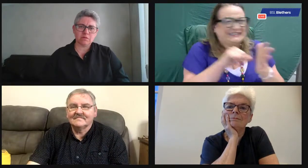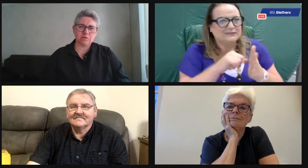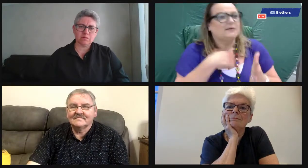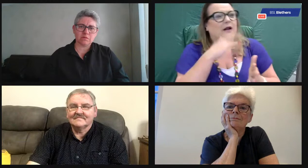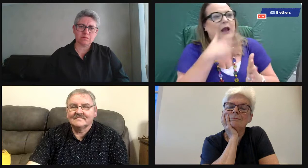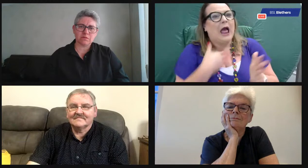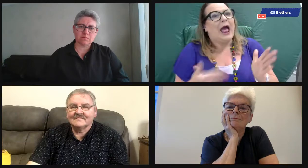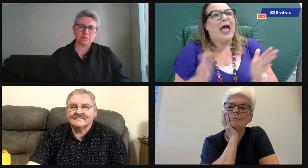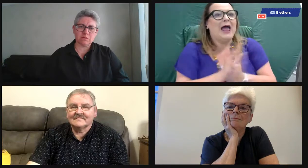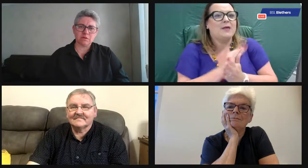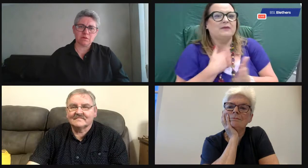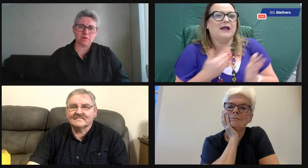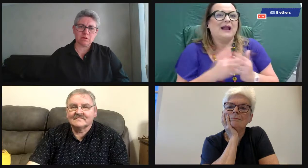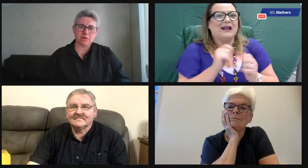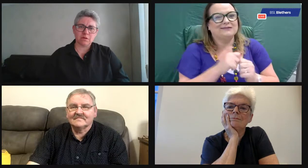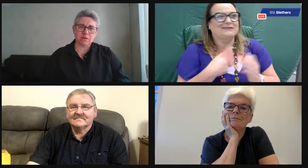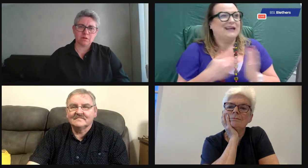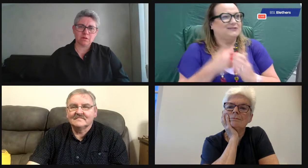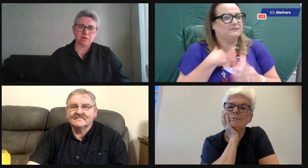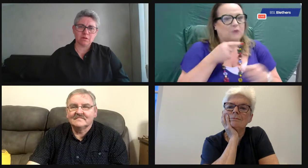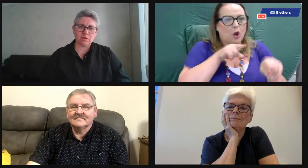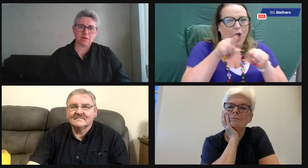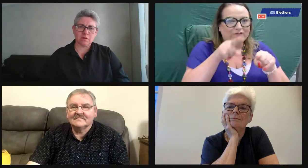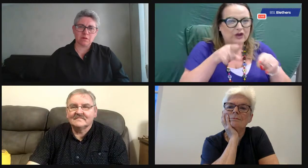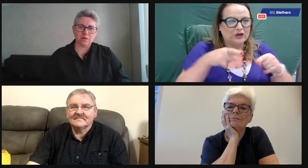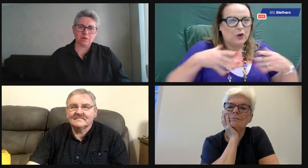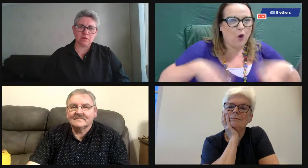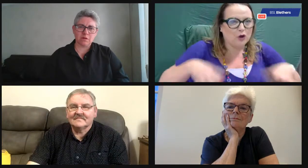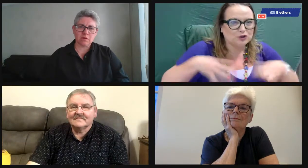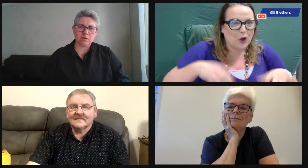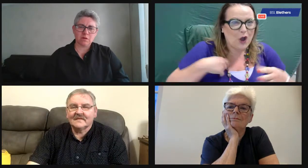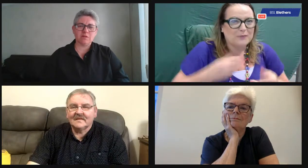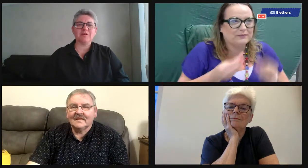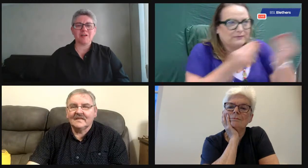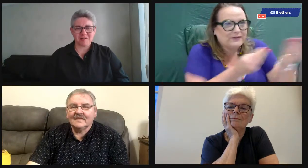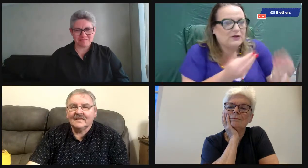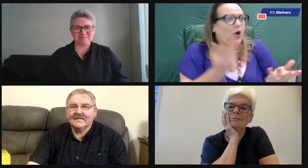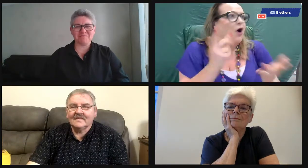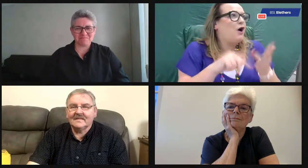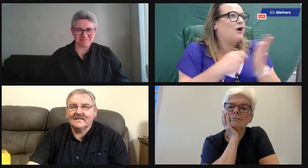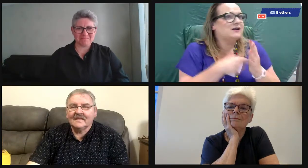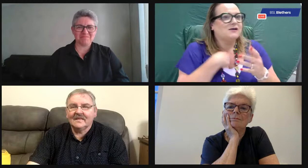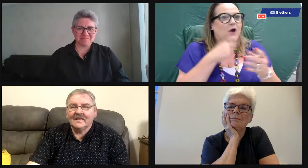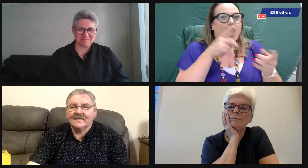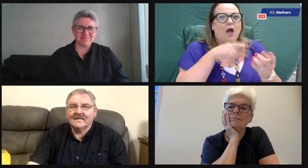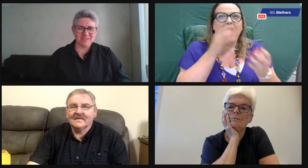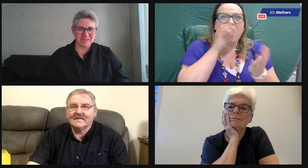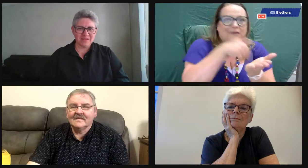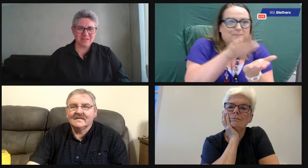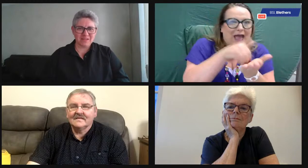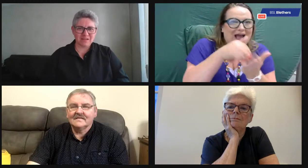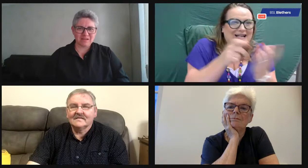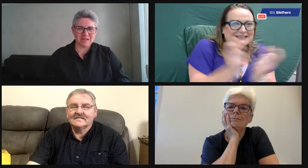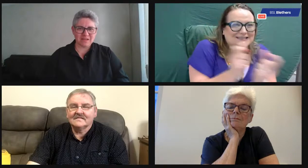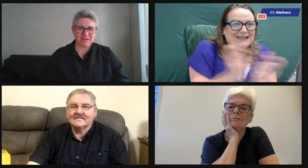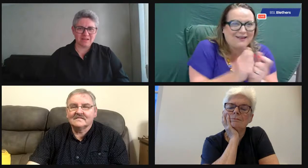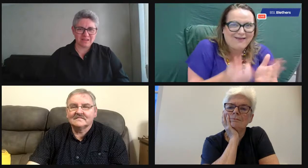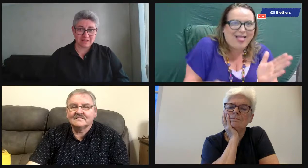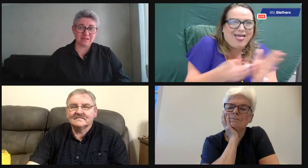sometimes we'd be in a bit of tricky situations and we'd be having to look for maybe costumes or we're